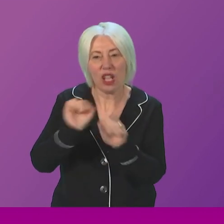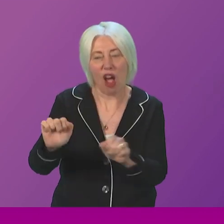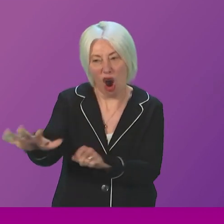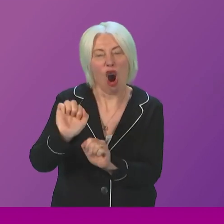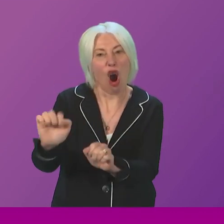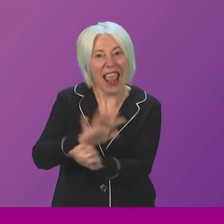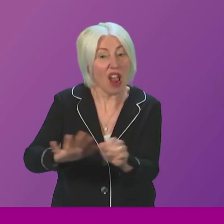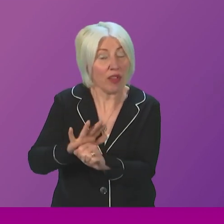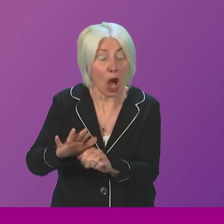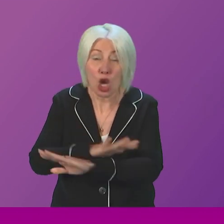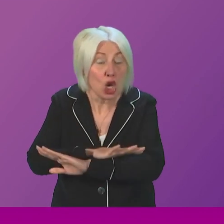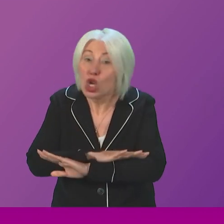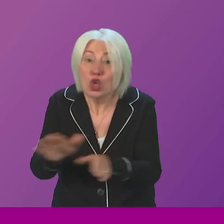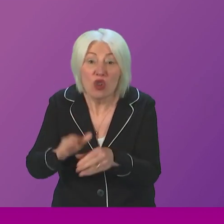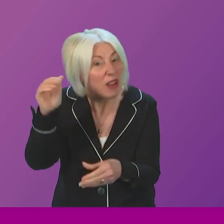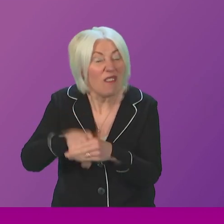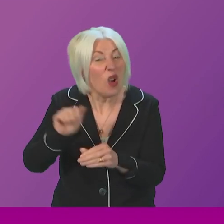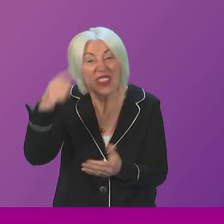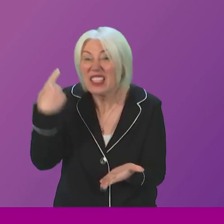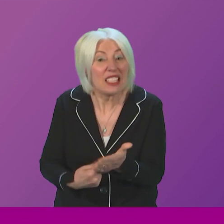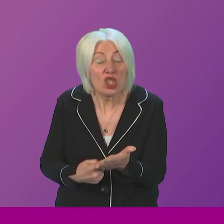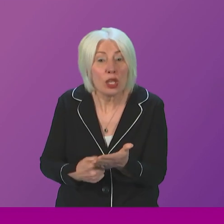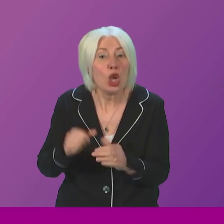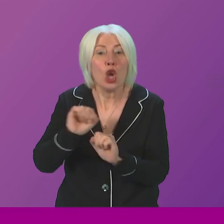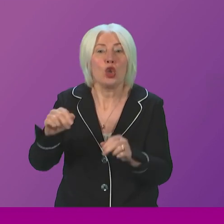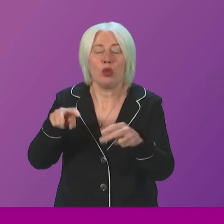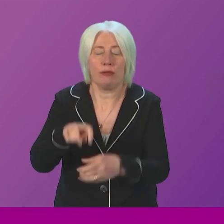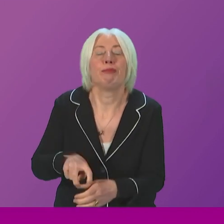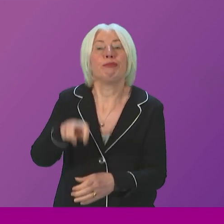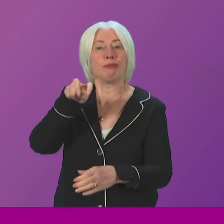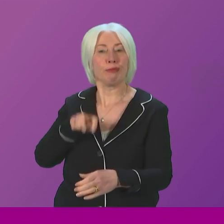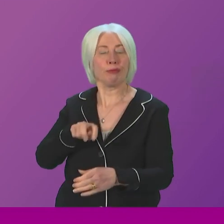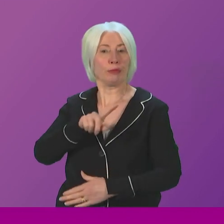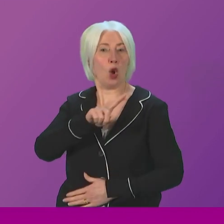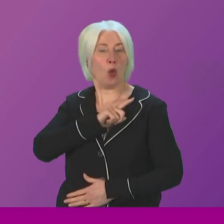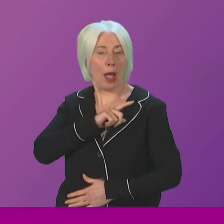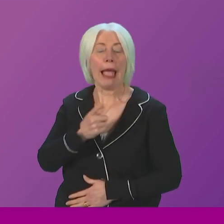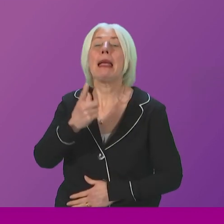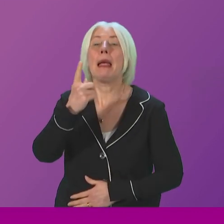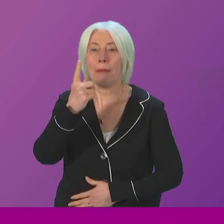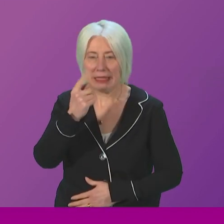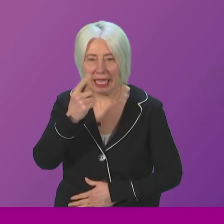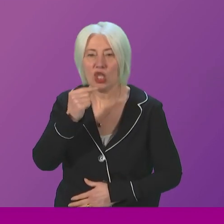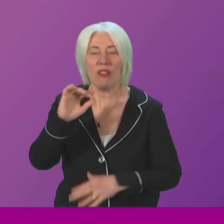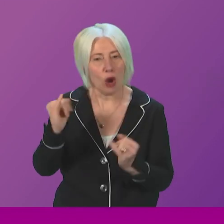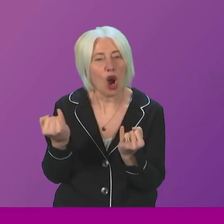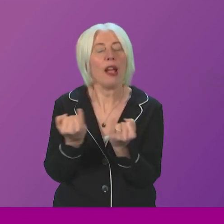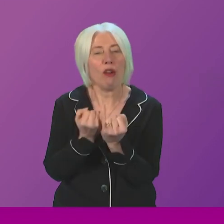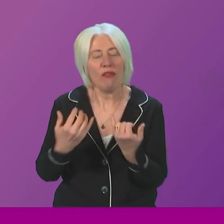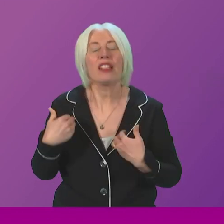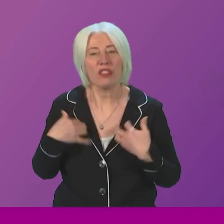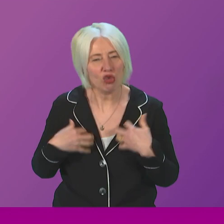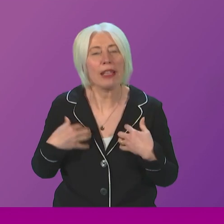not even have been involved in this decision. She should have recused herself because of the clear potential for a conflict of